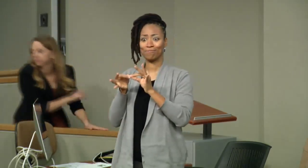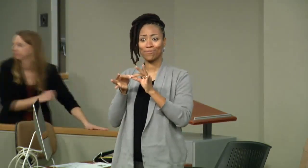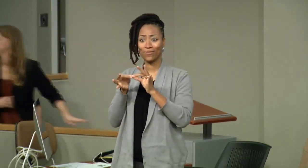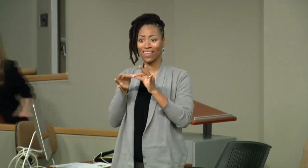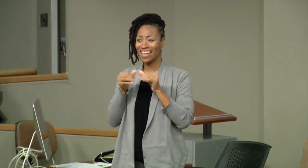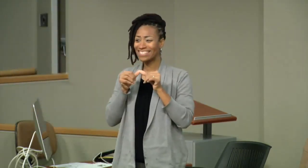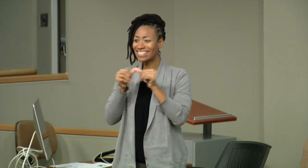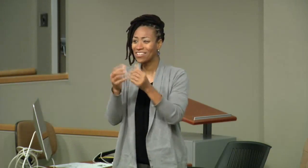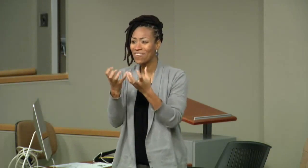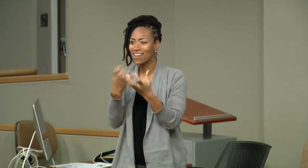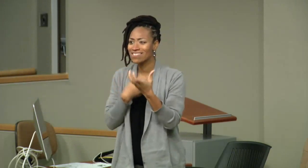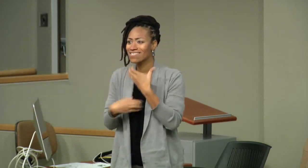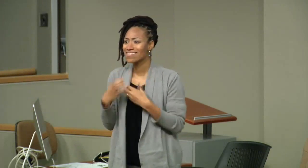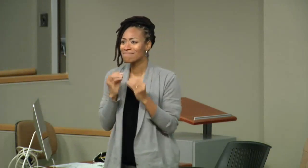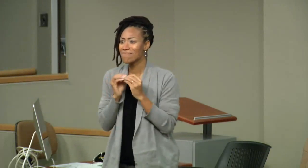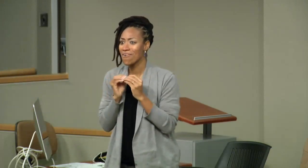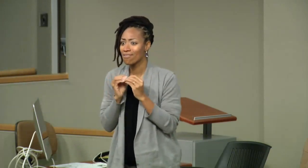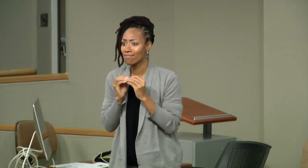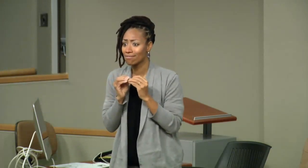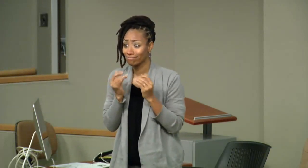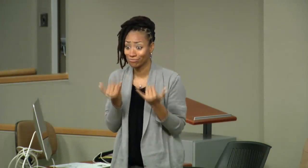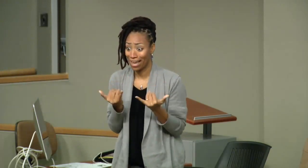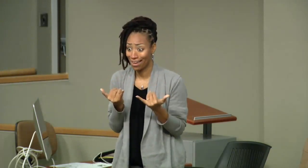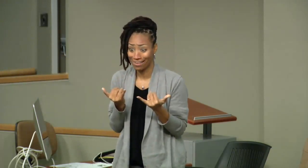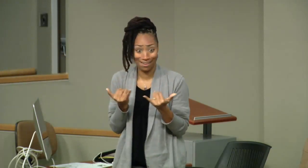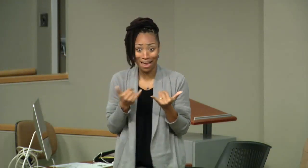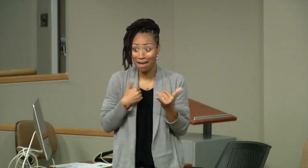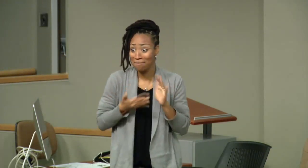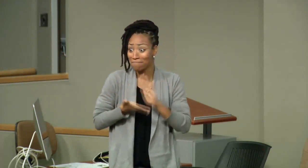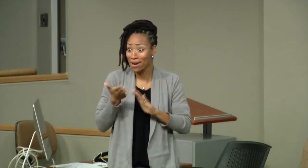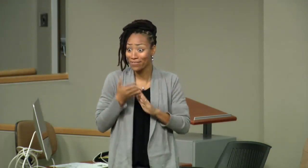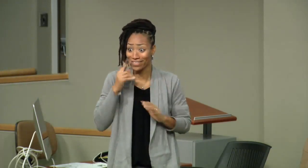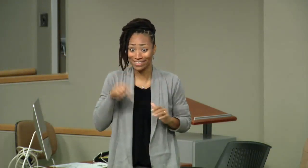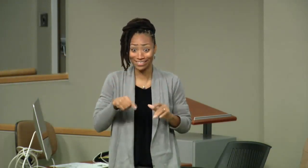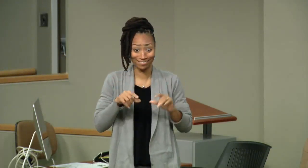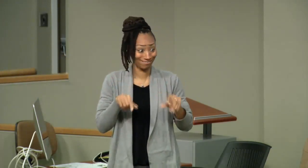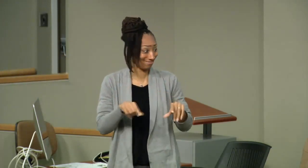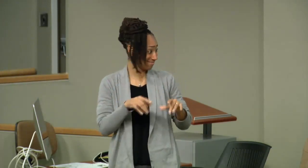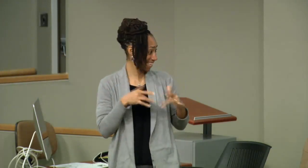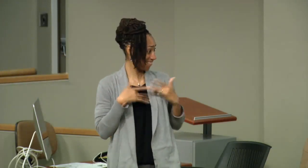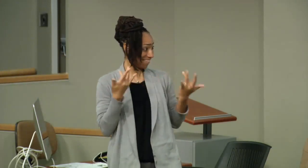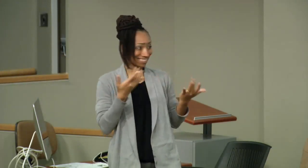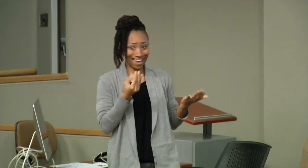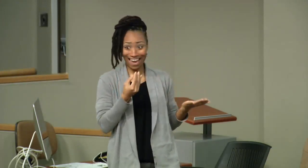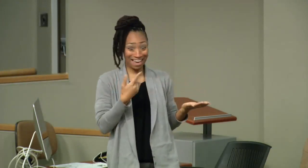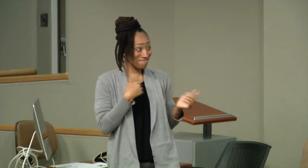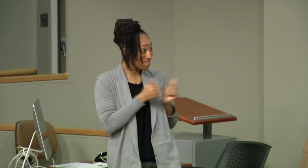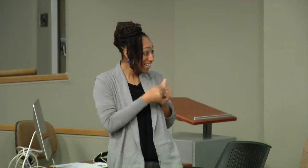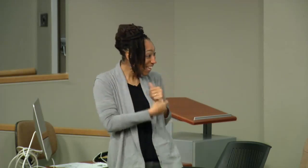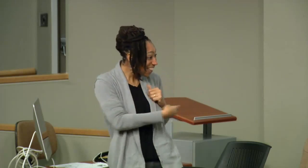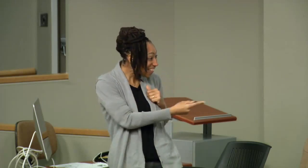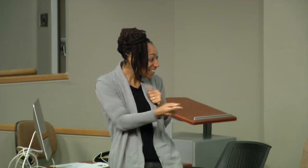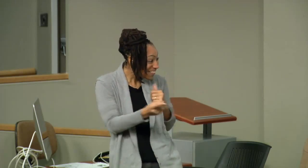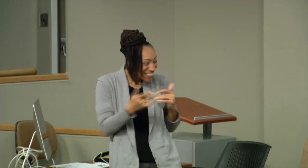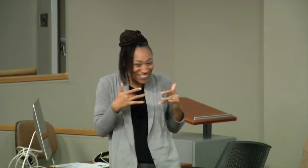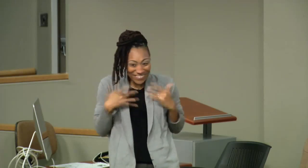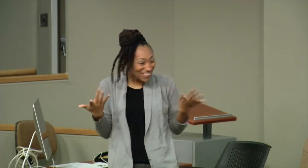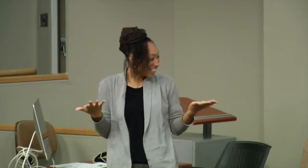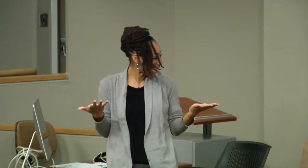As a mentor myself, I learned a lot about mentoring, and today being able to moderate the panel and to ask